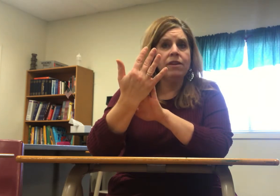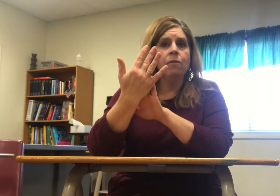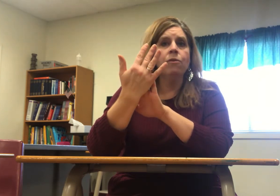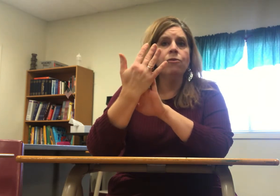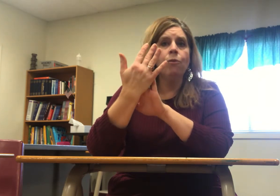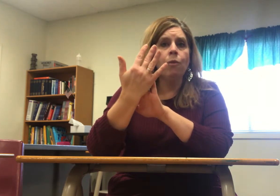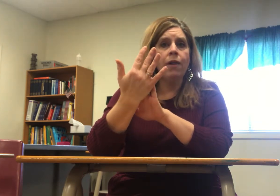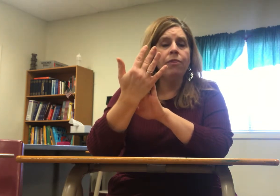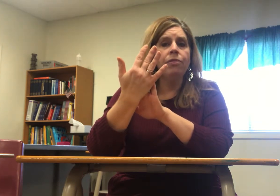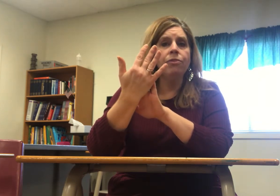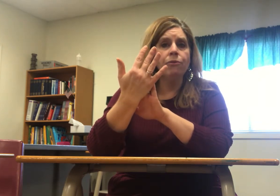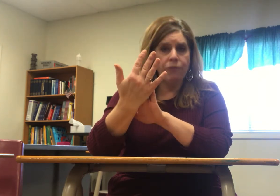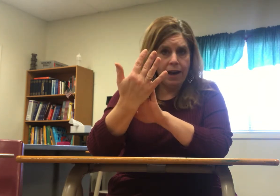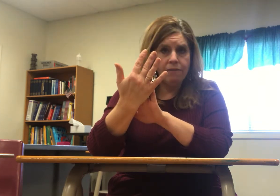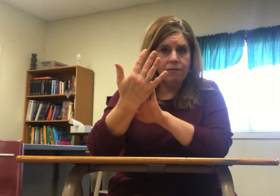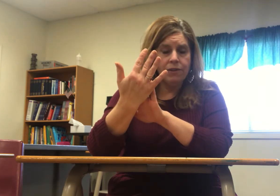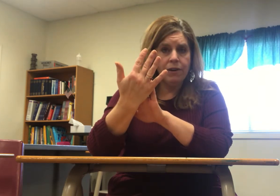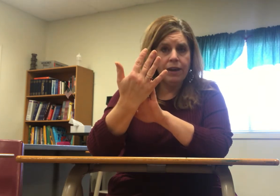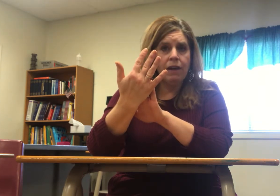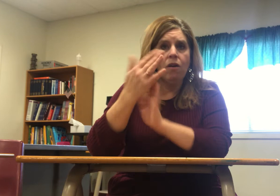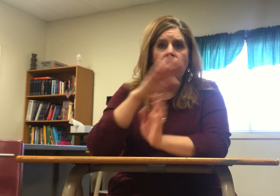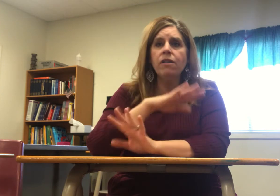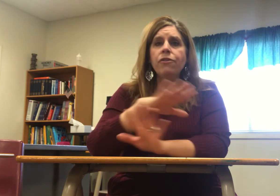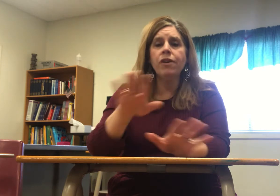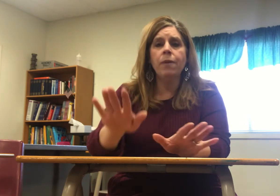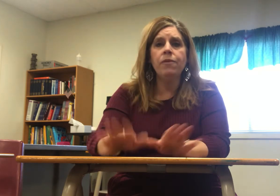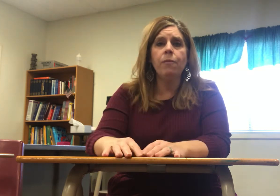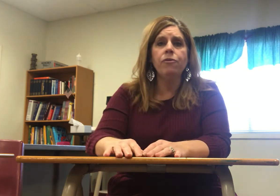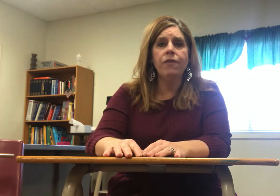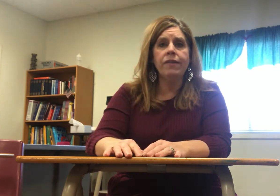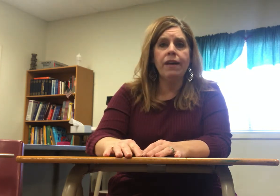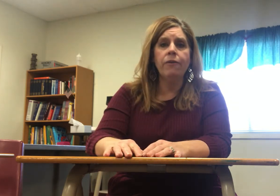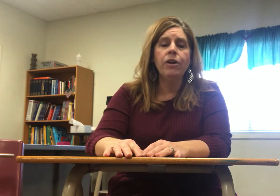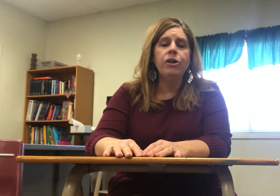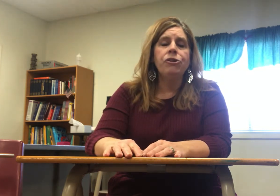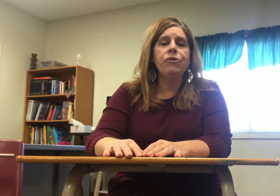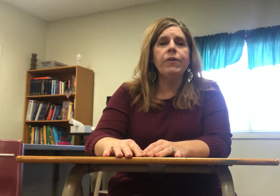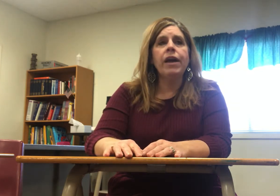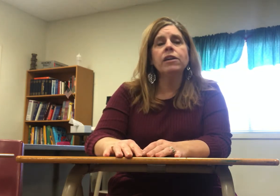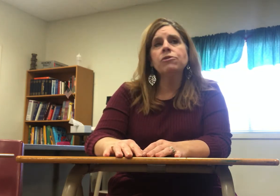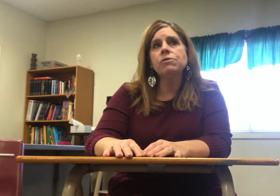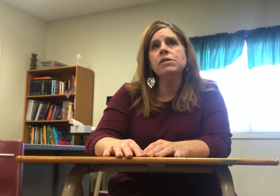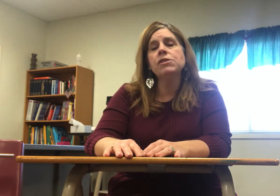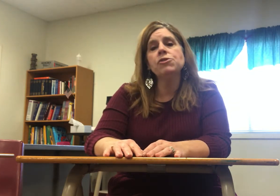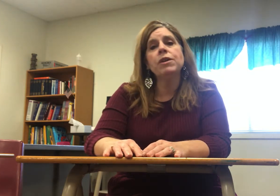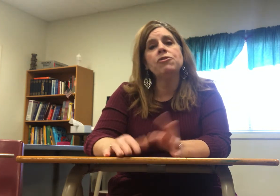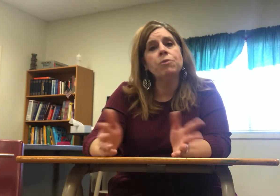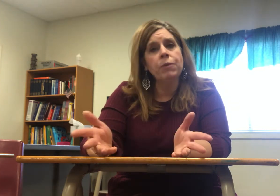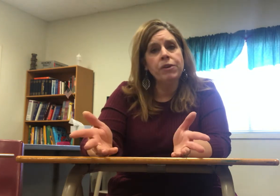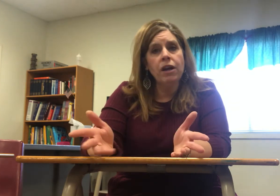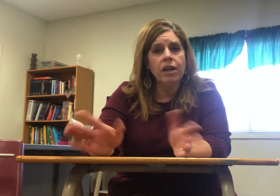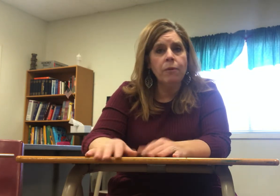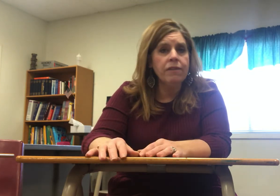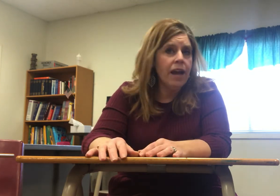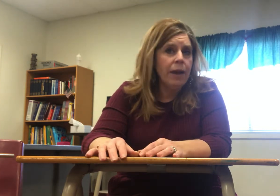numbers one through five all right all other times numbers face out so that includes a situation where we're talking about time